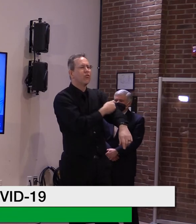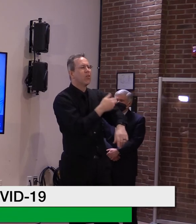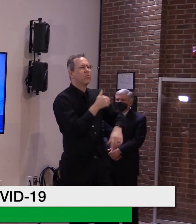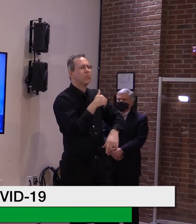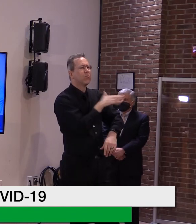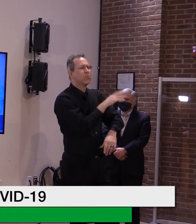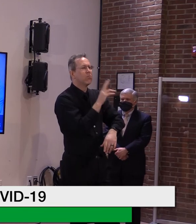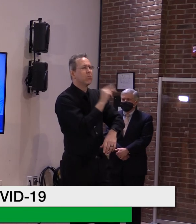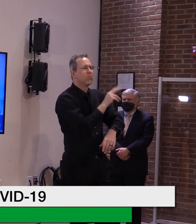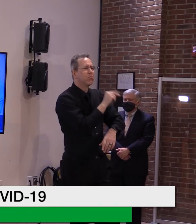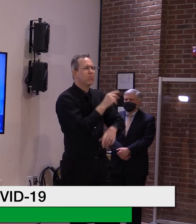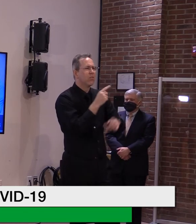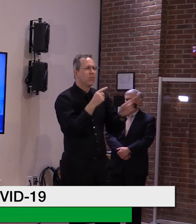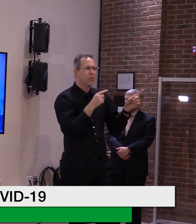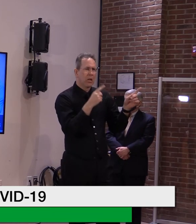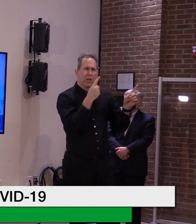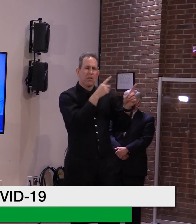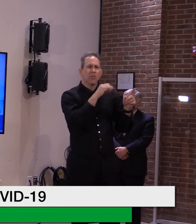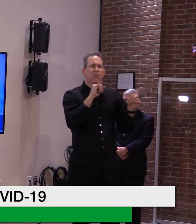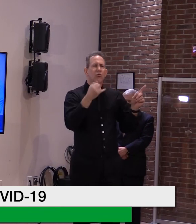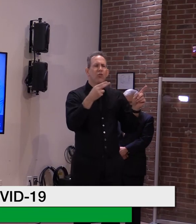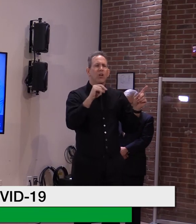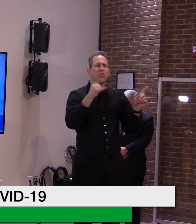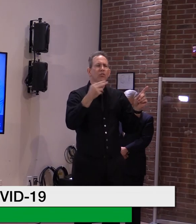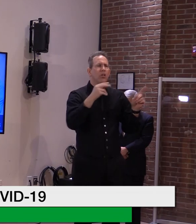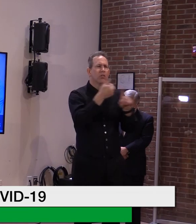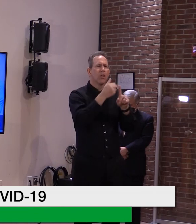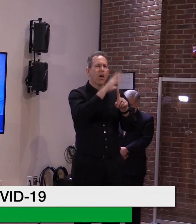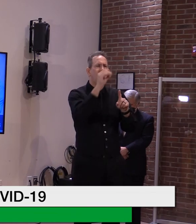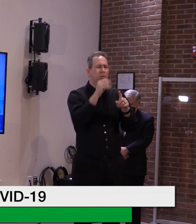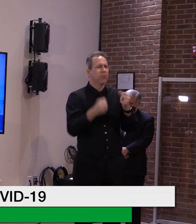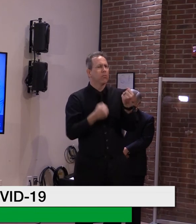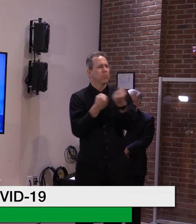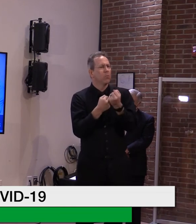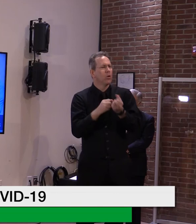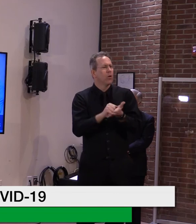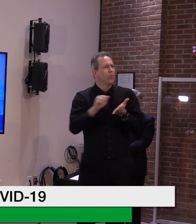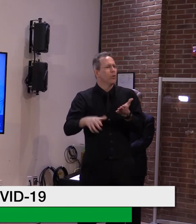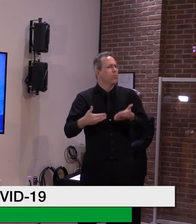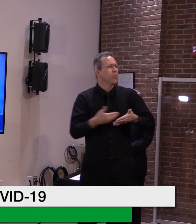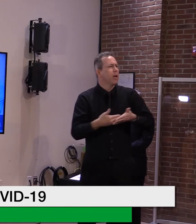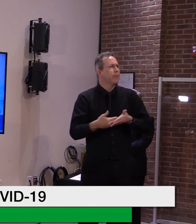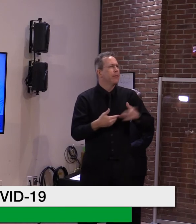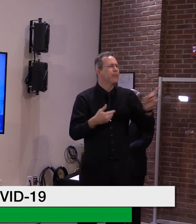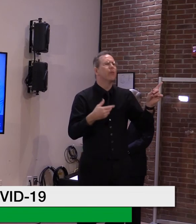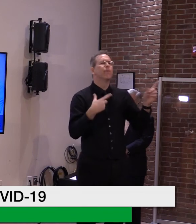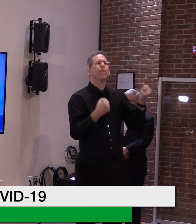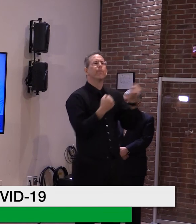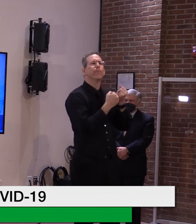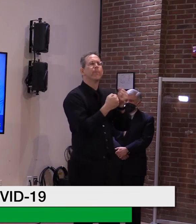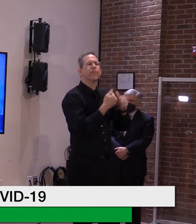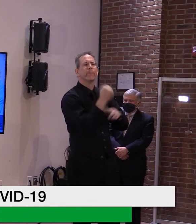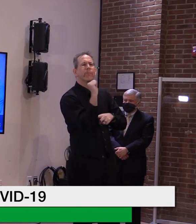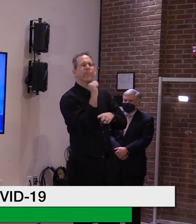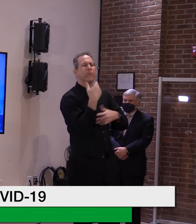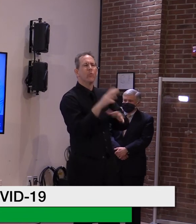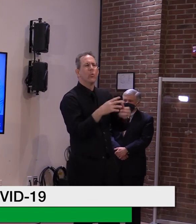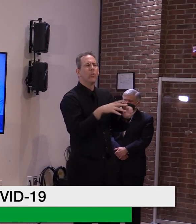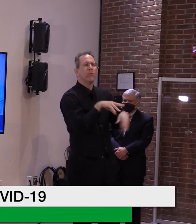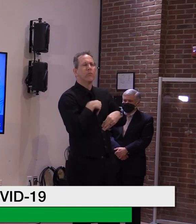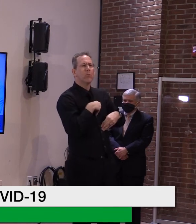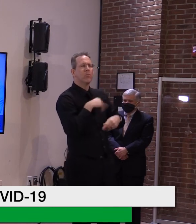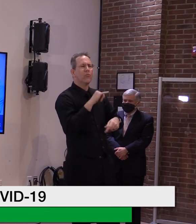seen any opposition in Vermont? And how would you advise Vermonters of conscience to proceed? Well, again,